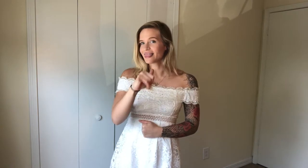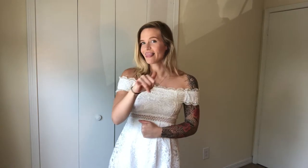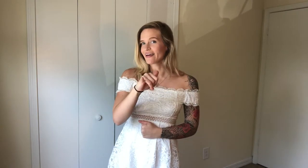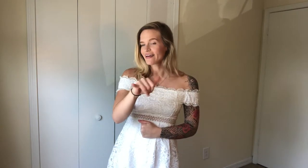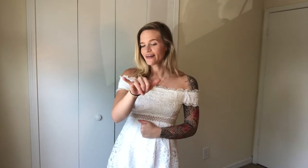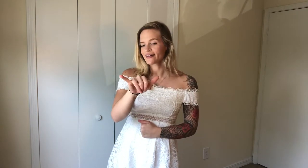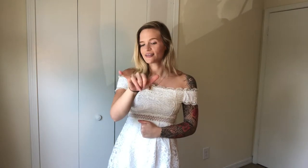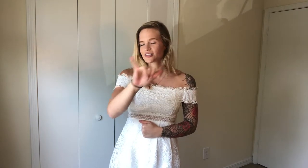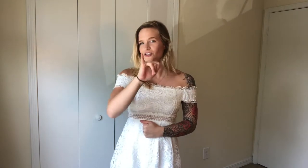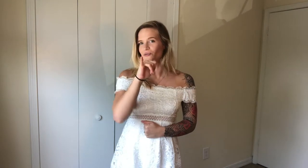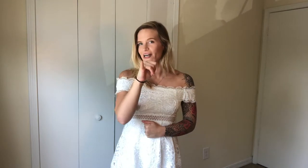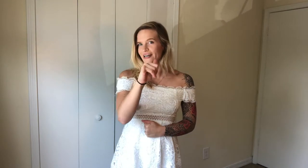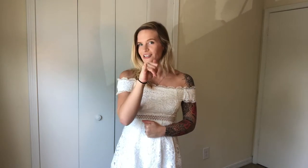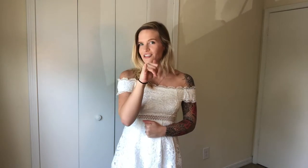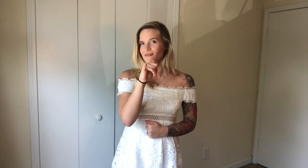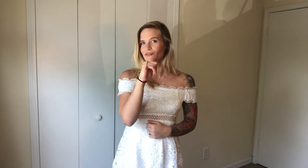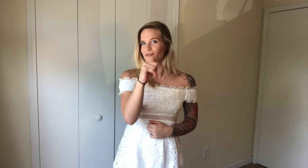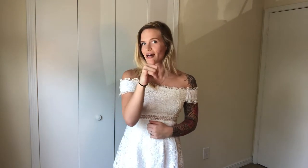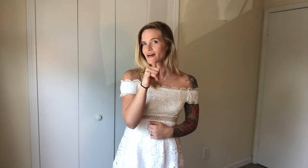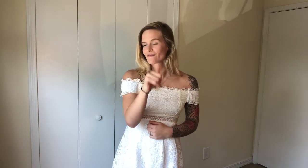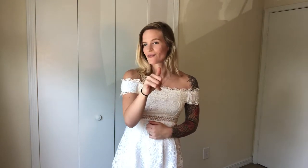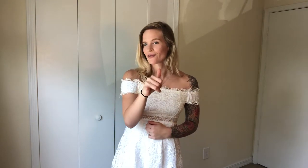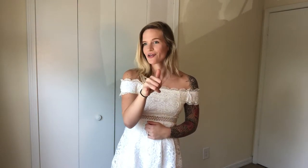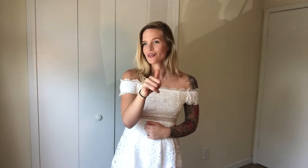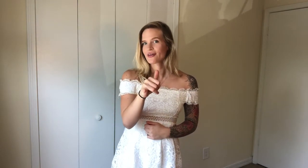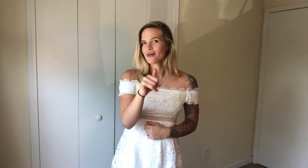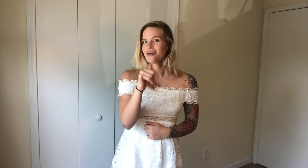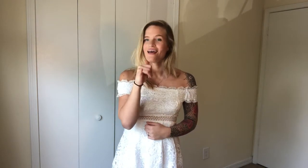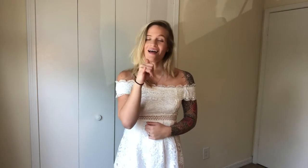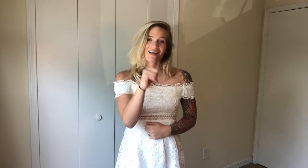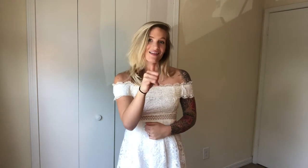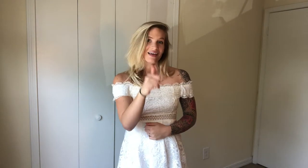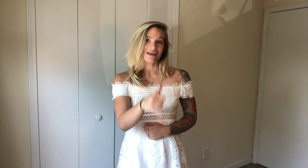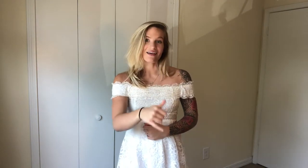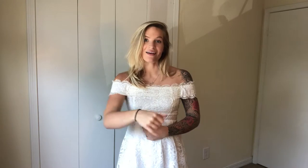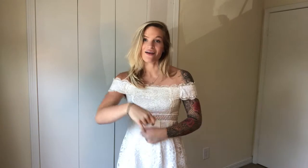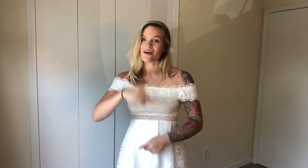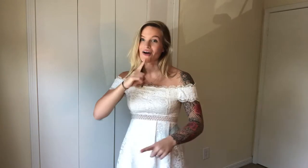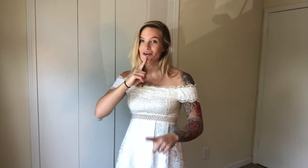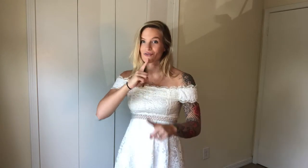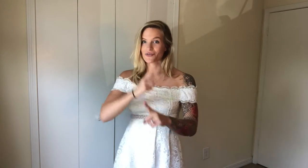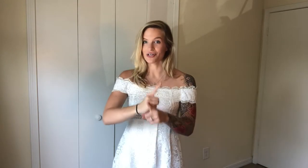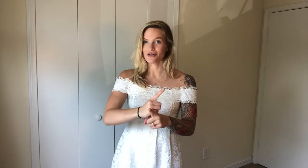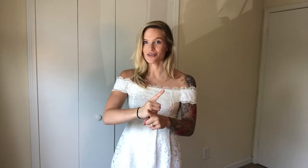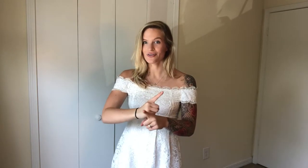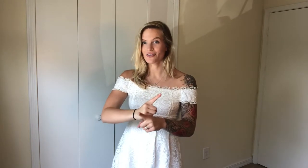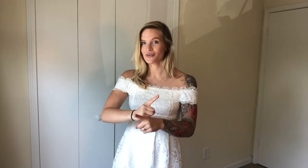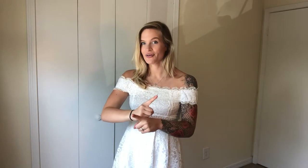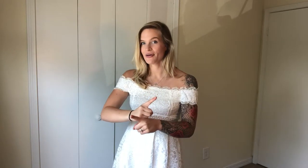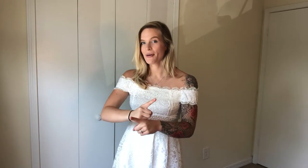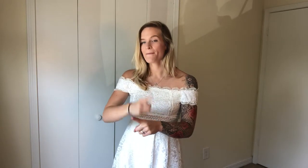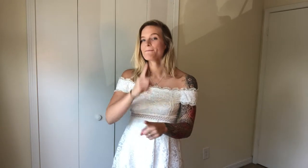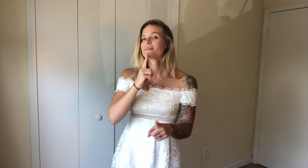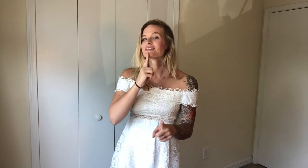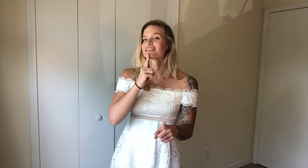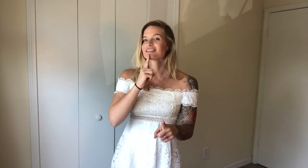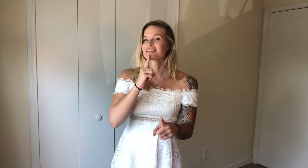like, so why a handshake, move it back and forth. Like, a real, this is